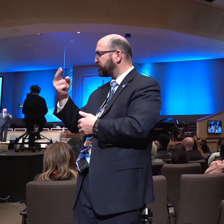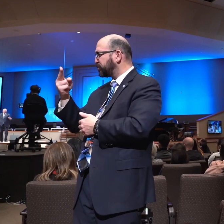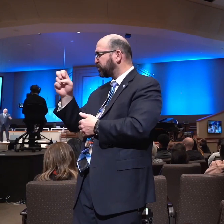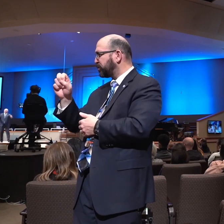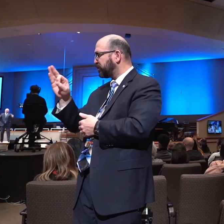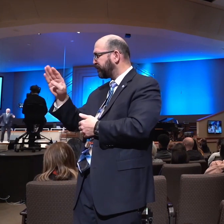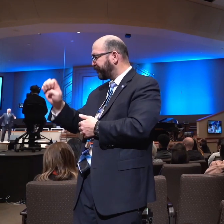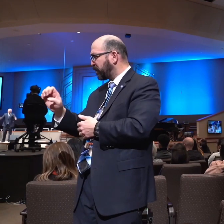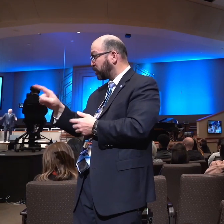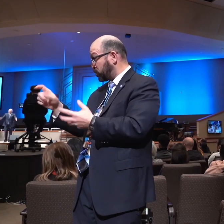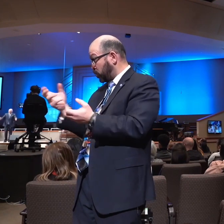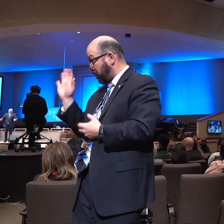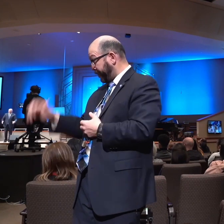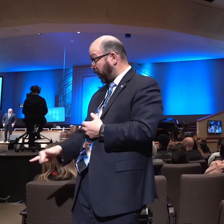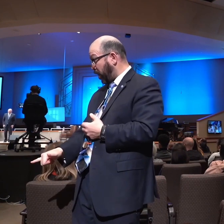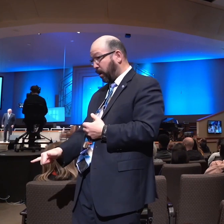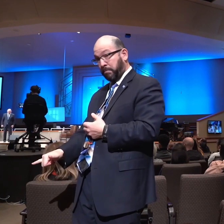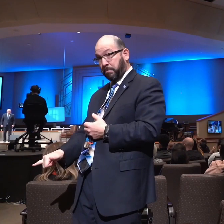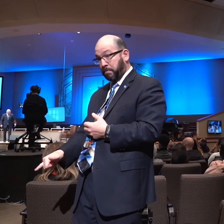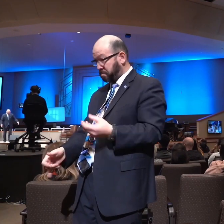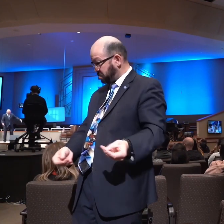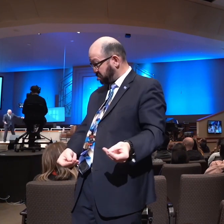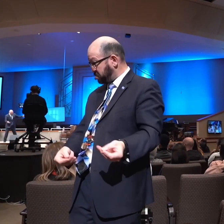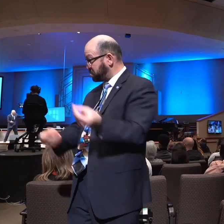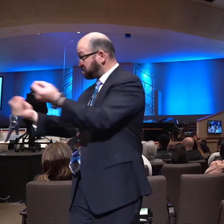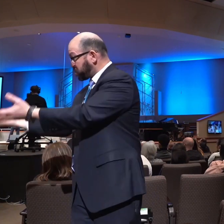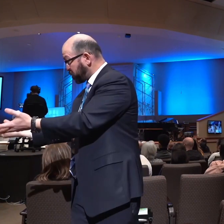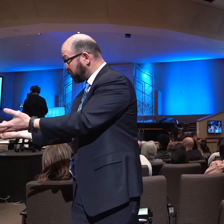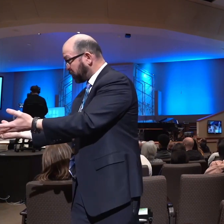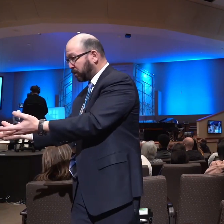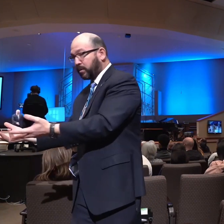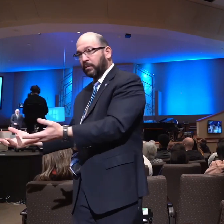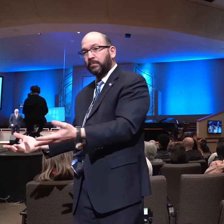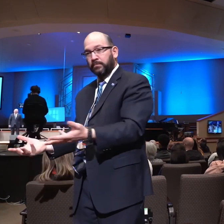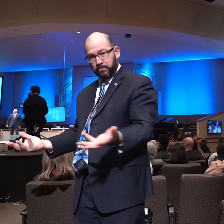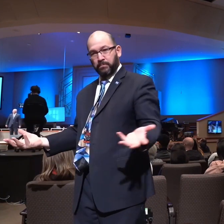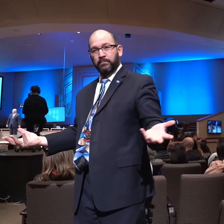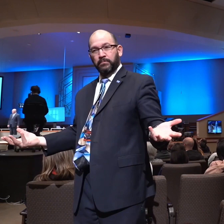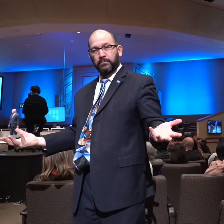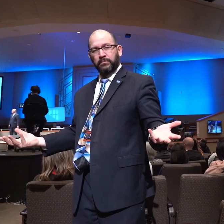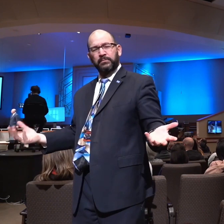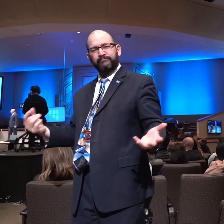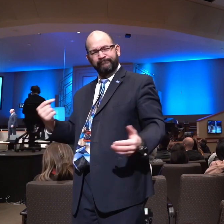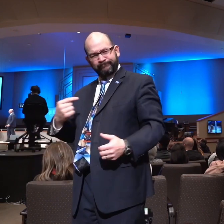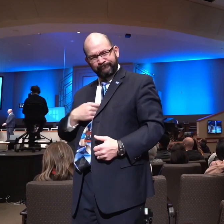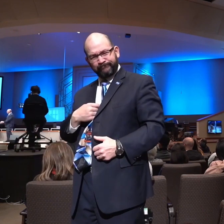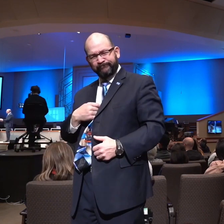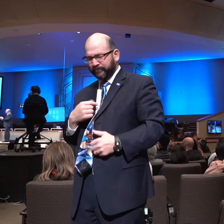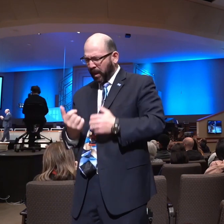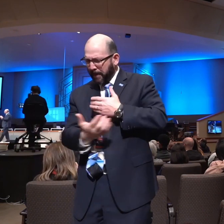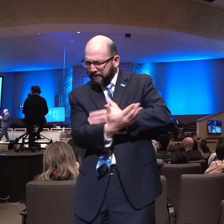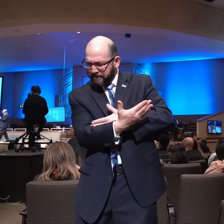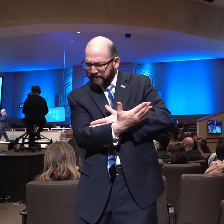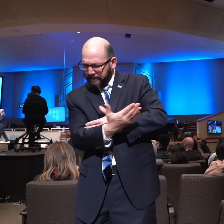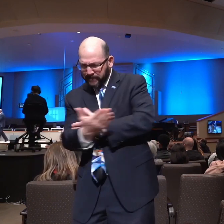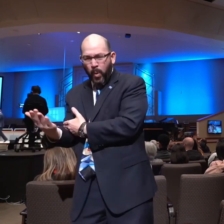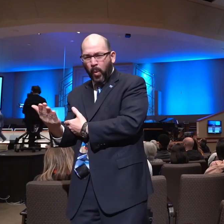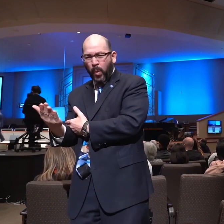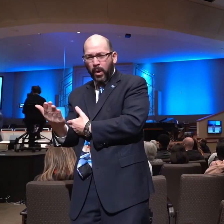thought you might like to have a prayer cloth like this and a place to go. And I spend time in the mornings on that chair and